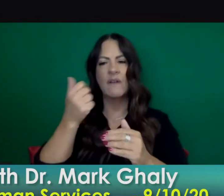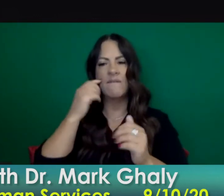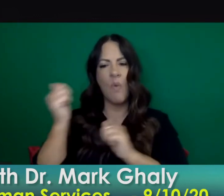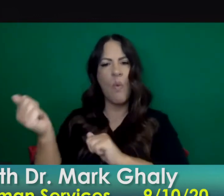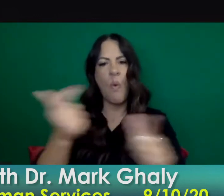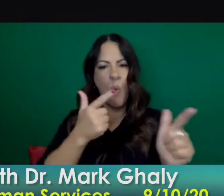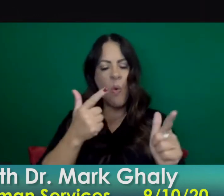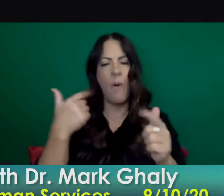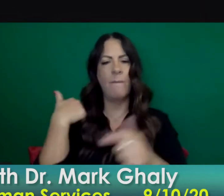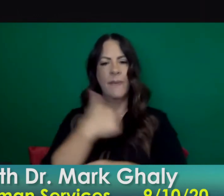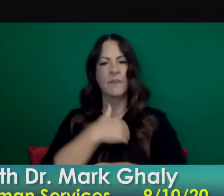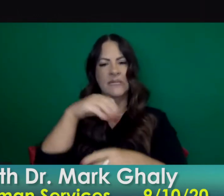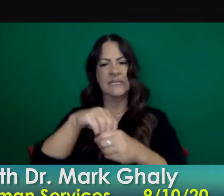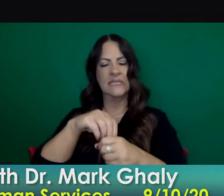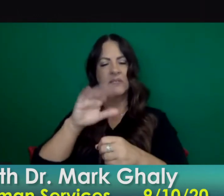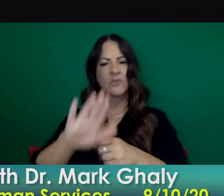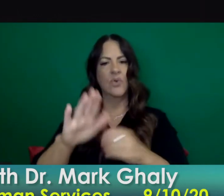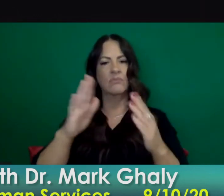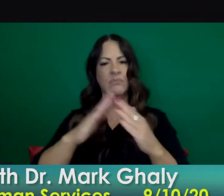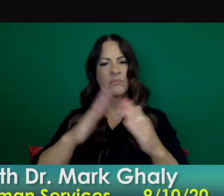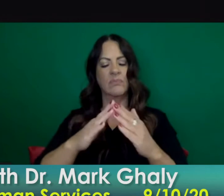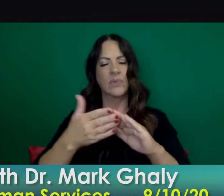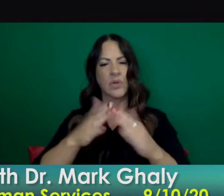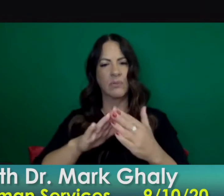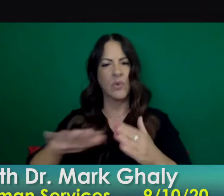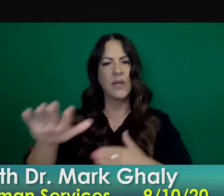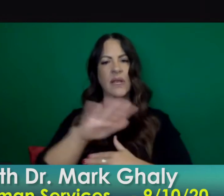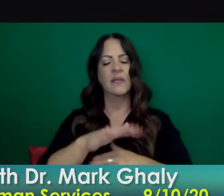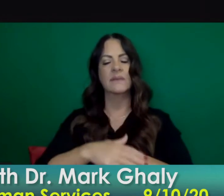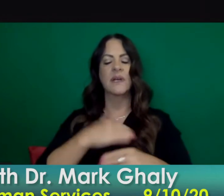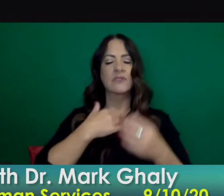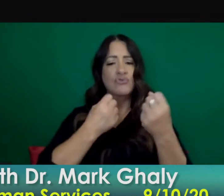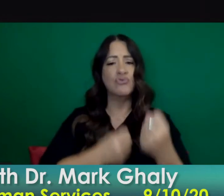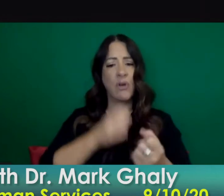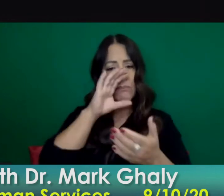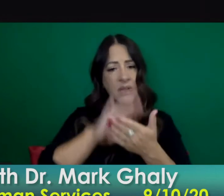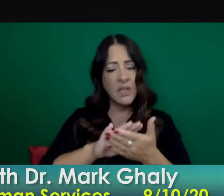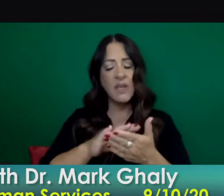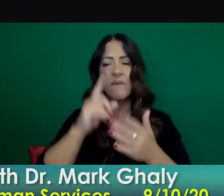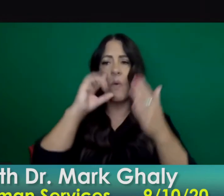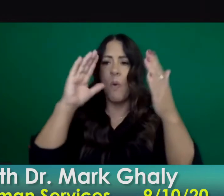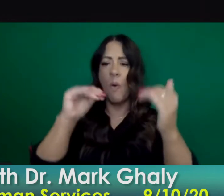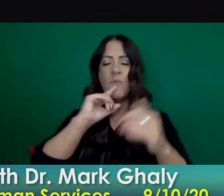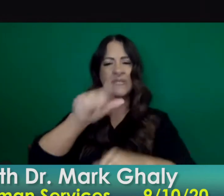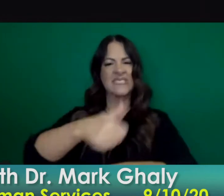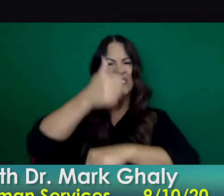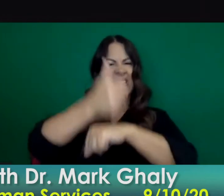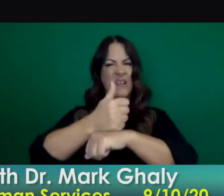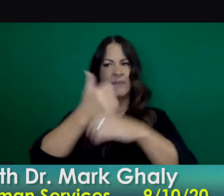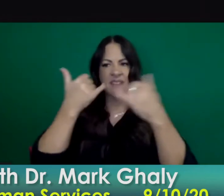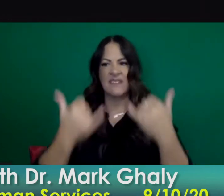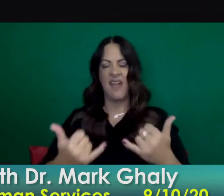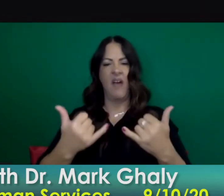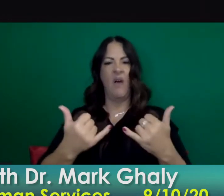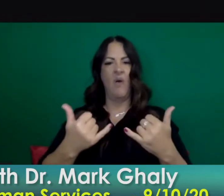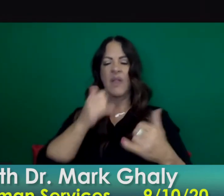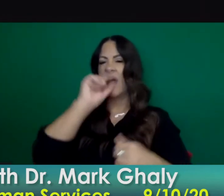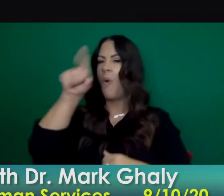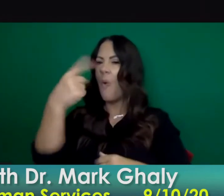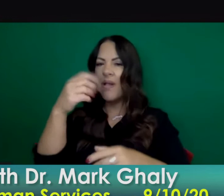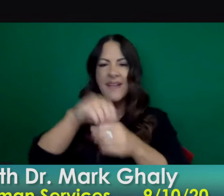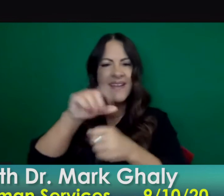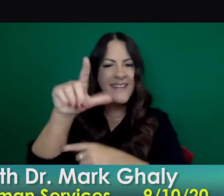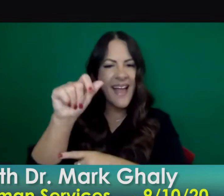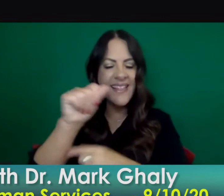community uh at large so our belief and our hope is for setting it up in a way that not just l.a county but all